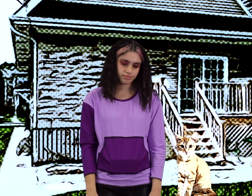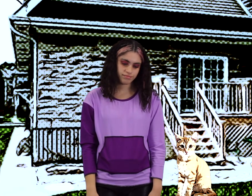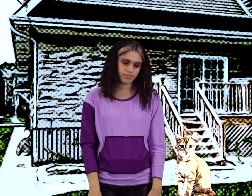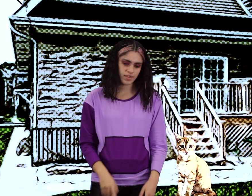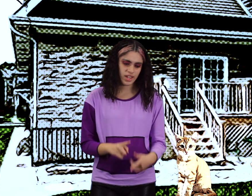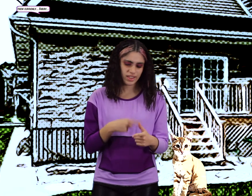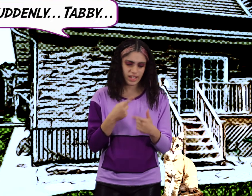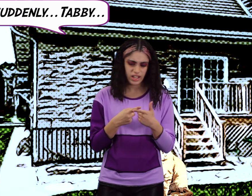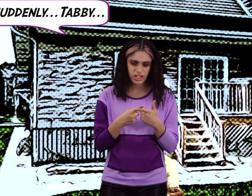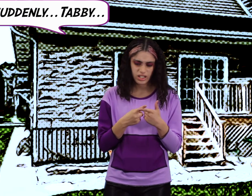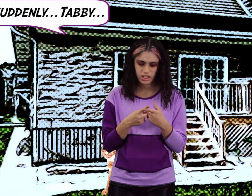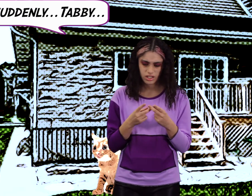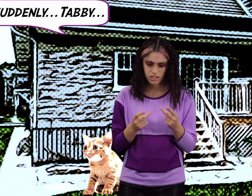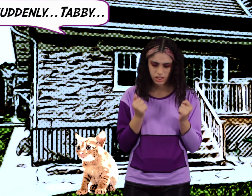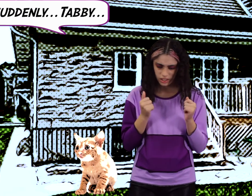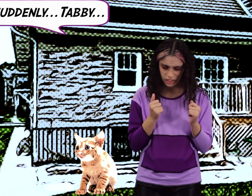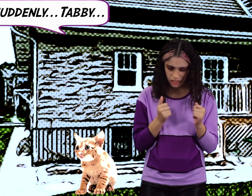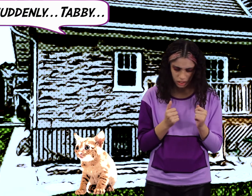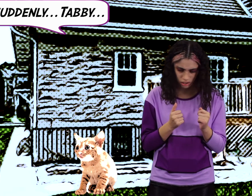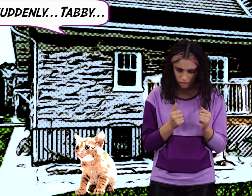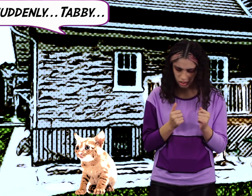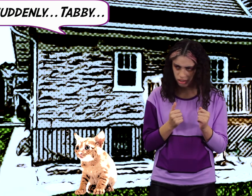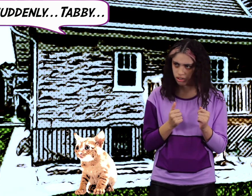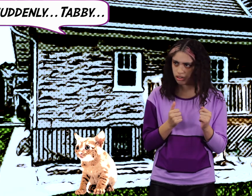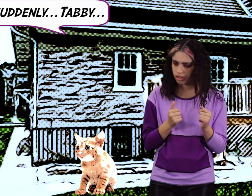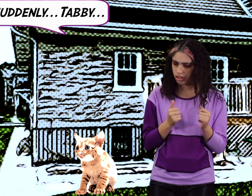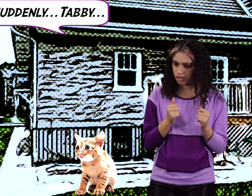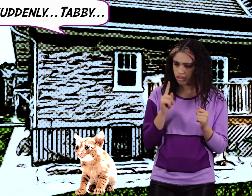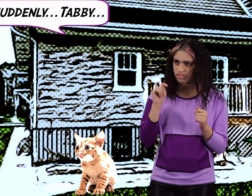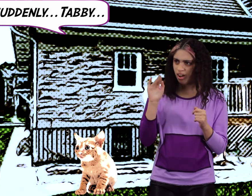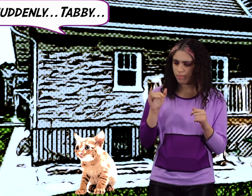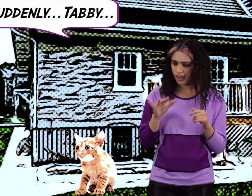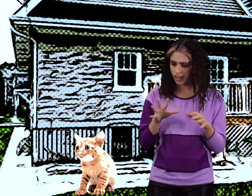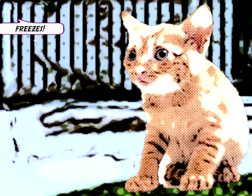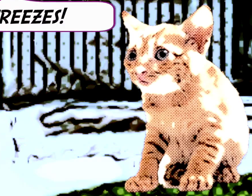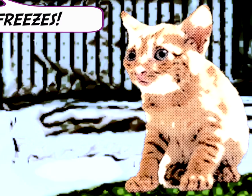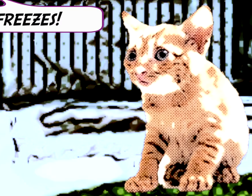Then suddenly Tabi pleases.